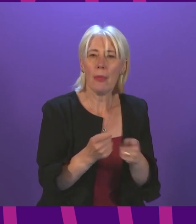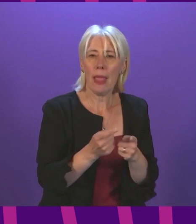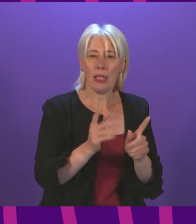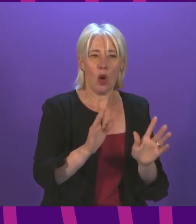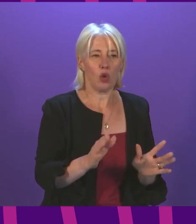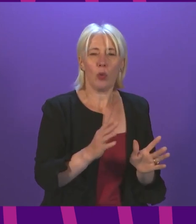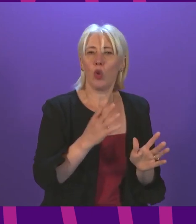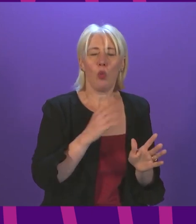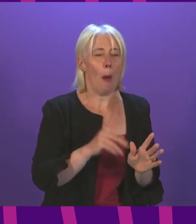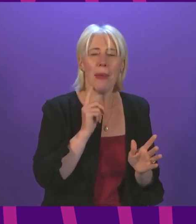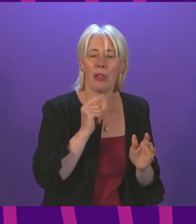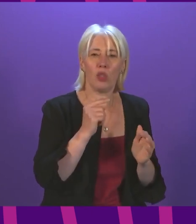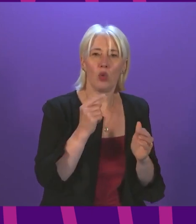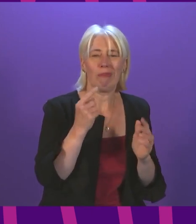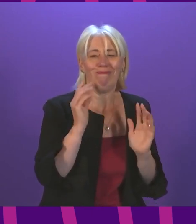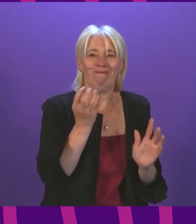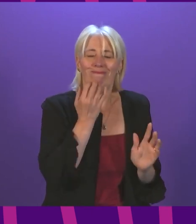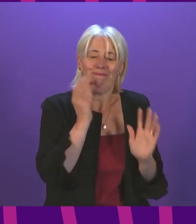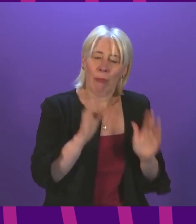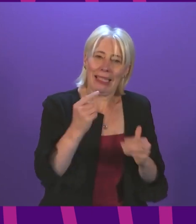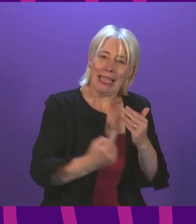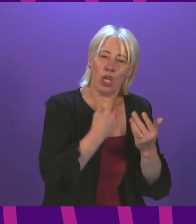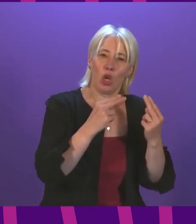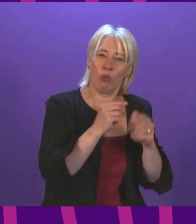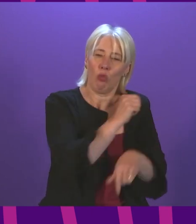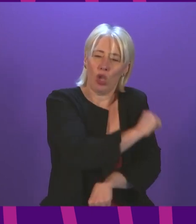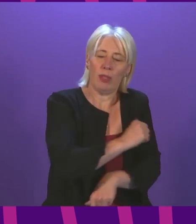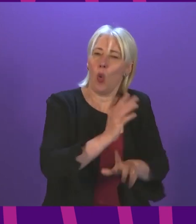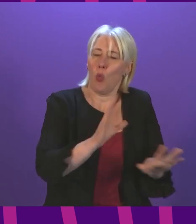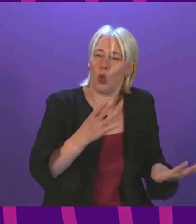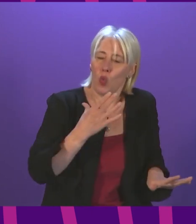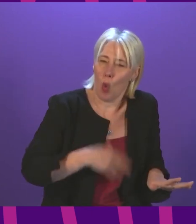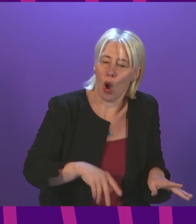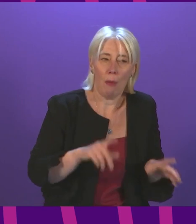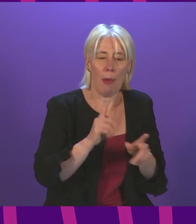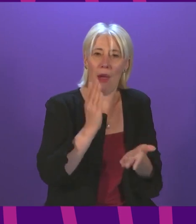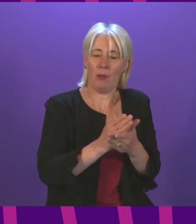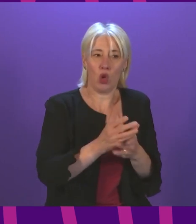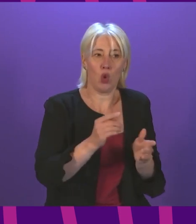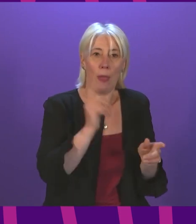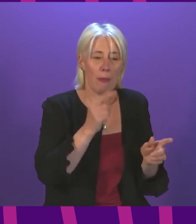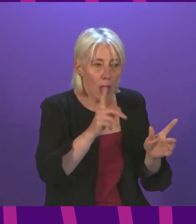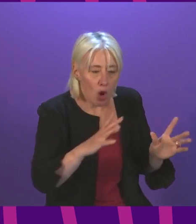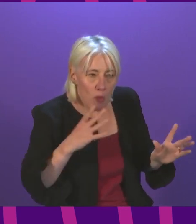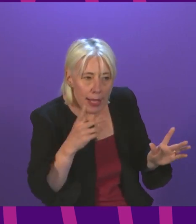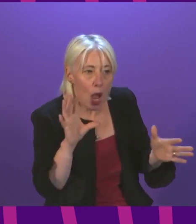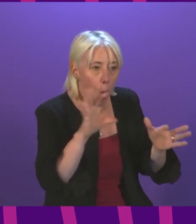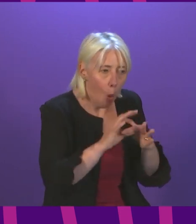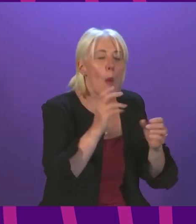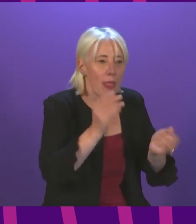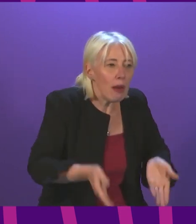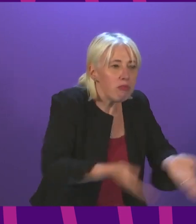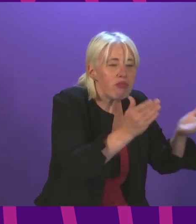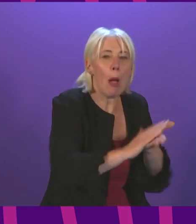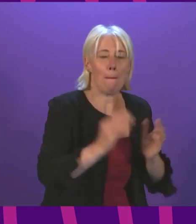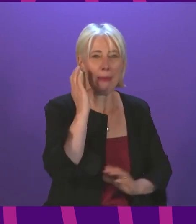admission to hospital and of course the key and most important thing we need to do to free up bed capacity in our NHS has reduced the